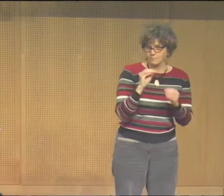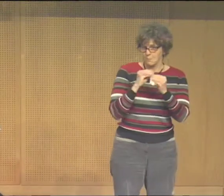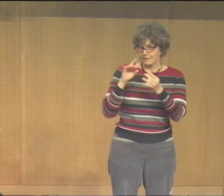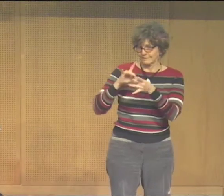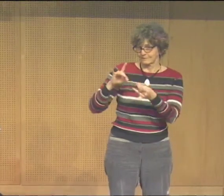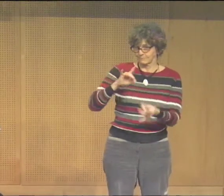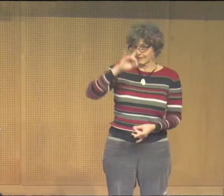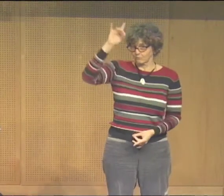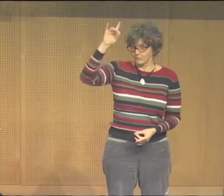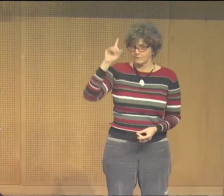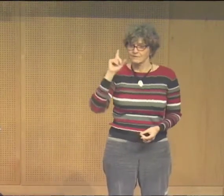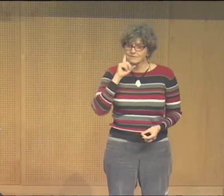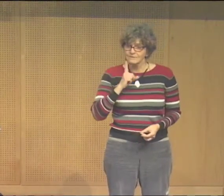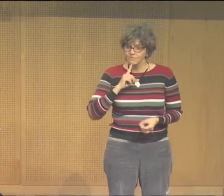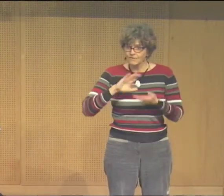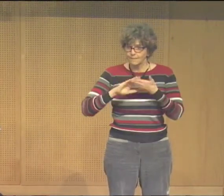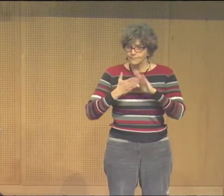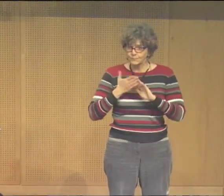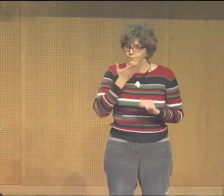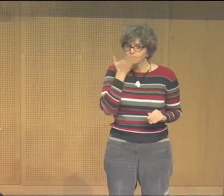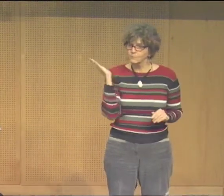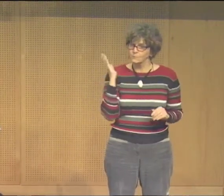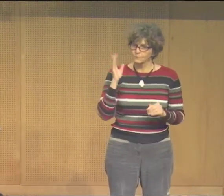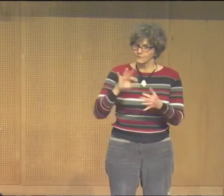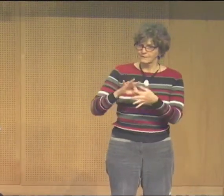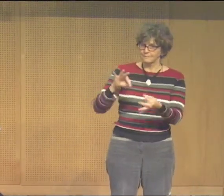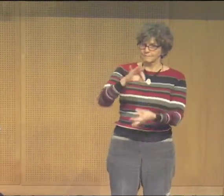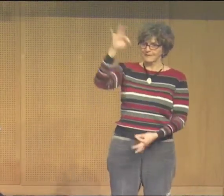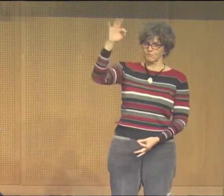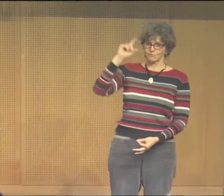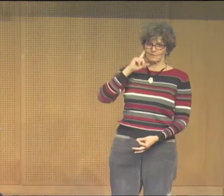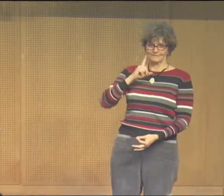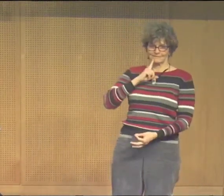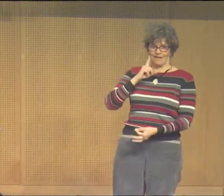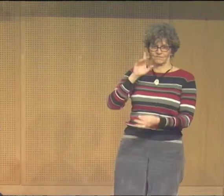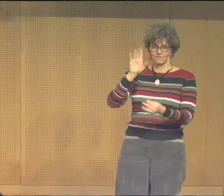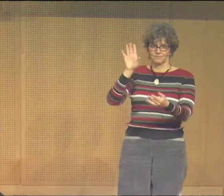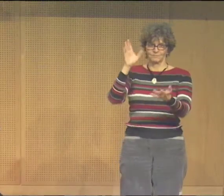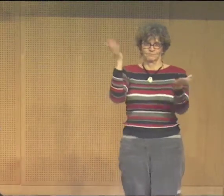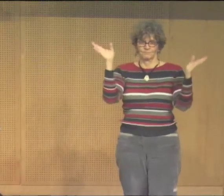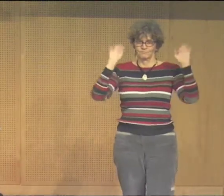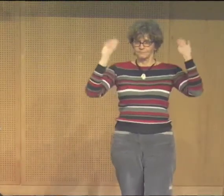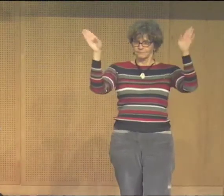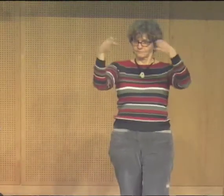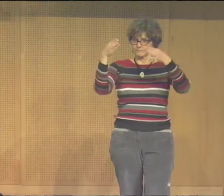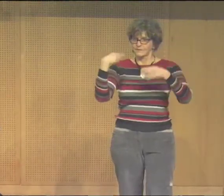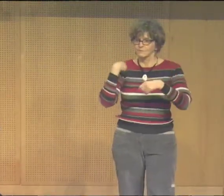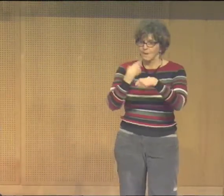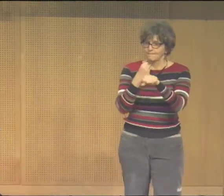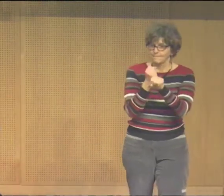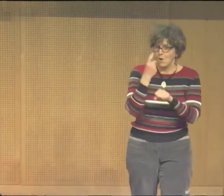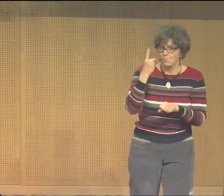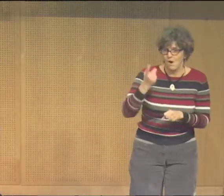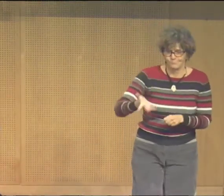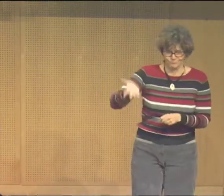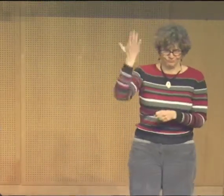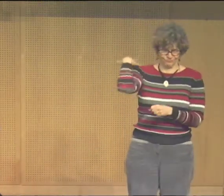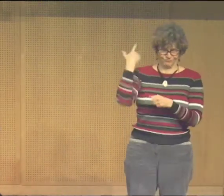spirituality. Not religion as much as spirituality. Because before there hadn't been